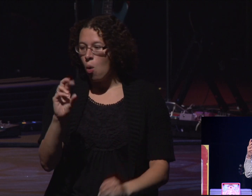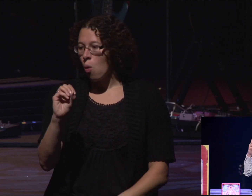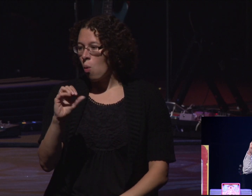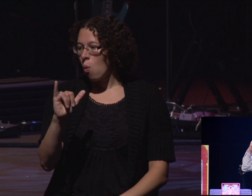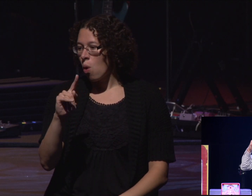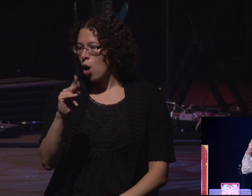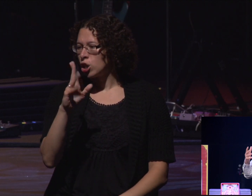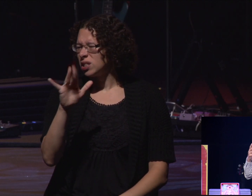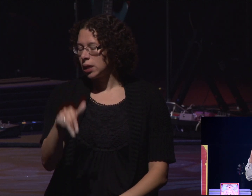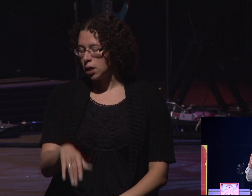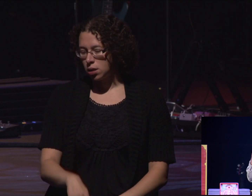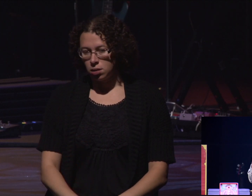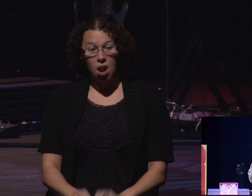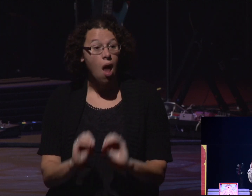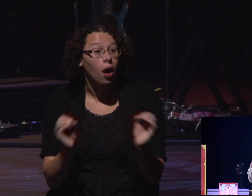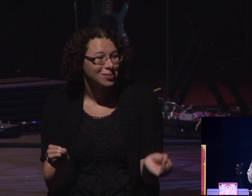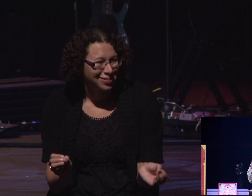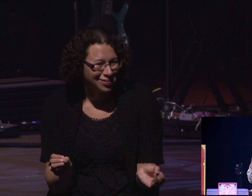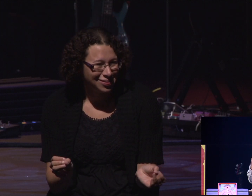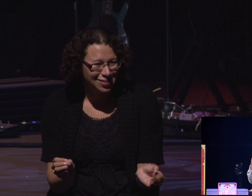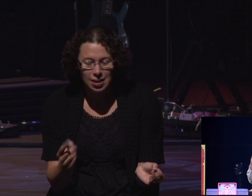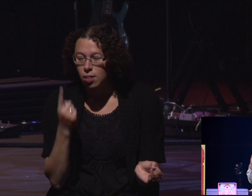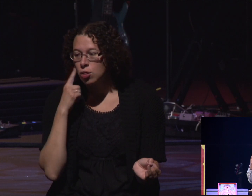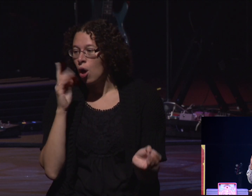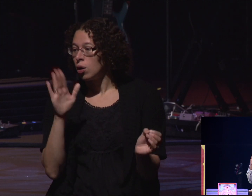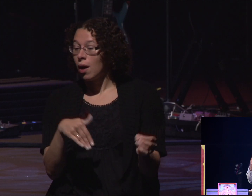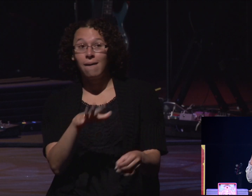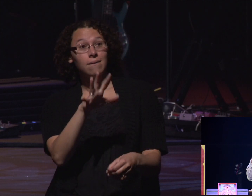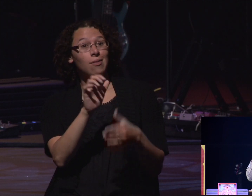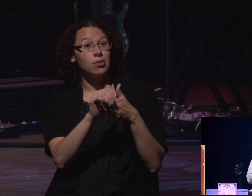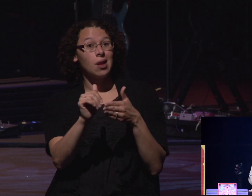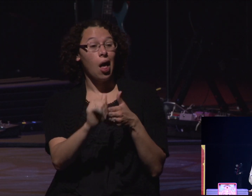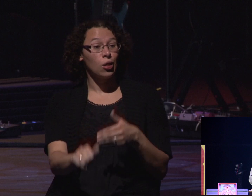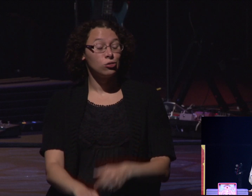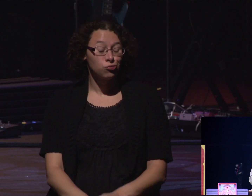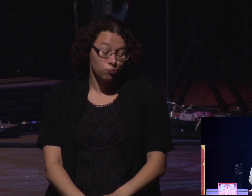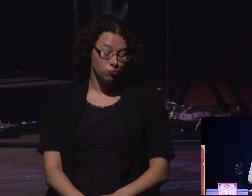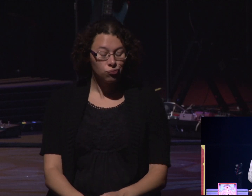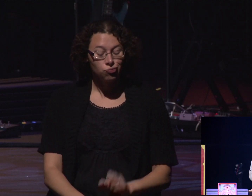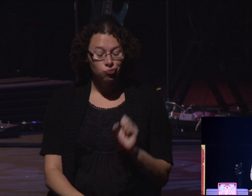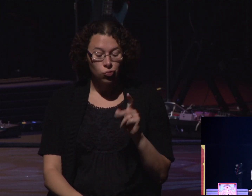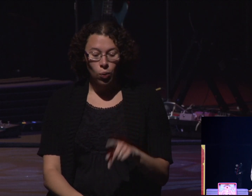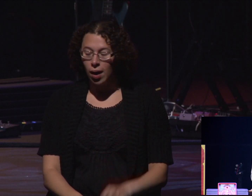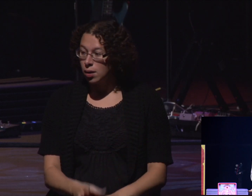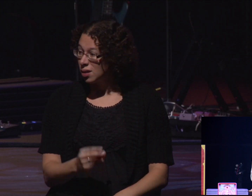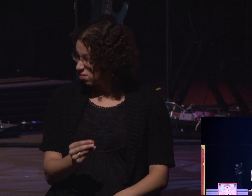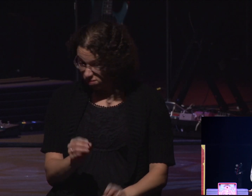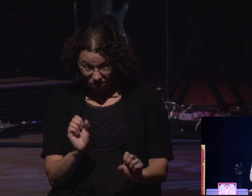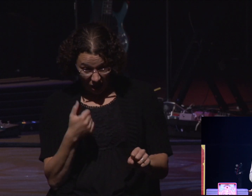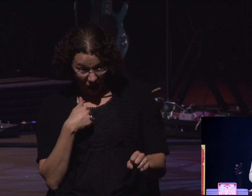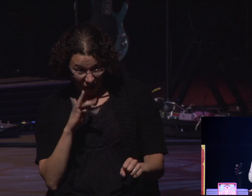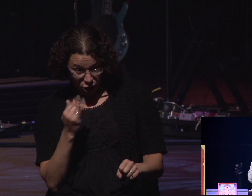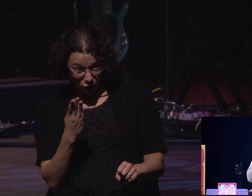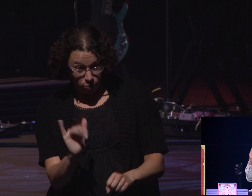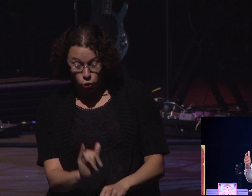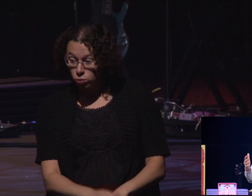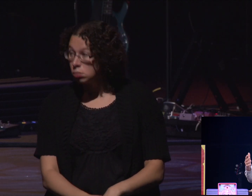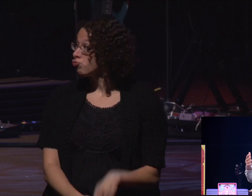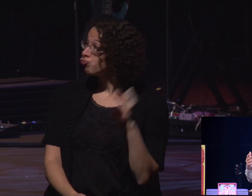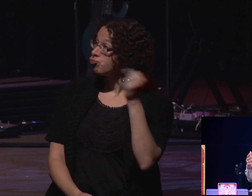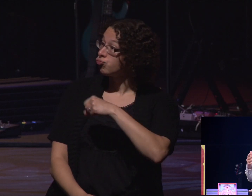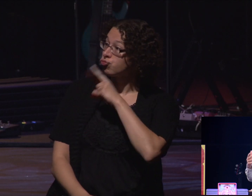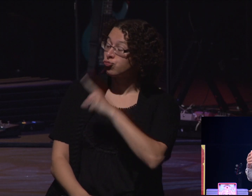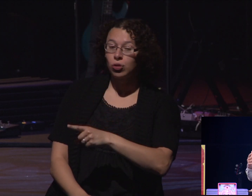game. And he was so thrilled to get $500. And he said, can I have a job too? And they gave him a job. Well, that company sold out to Milton